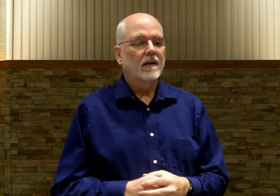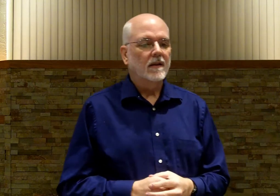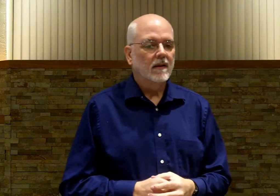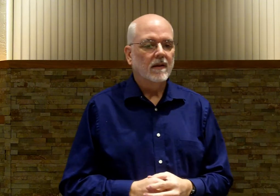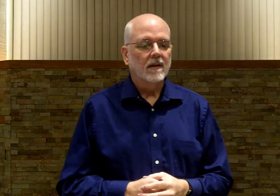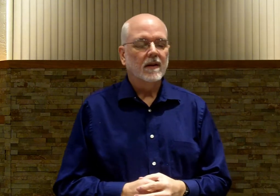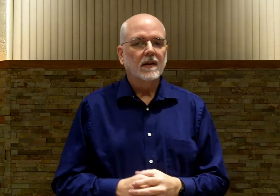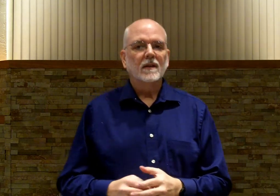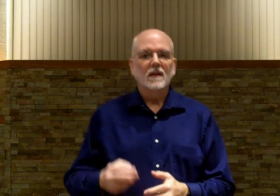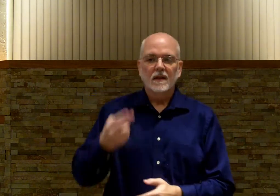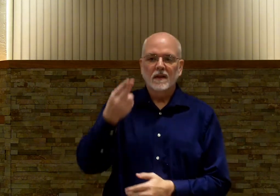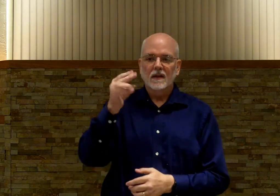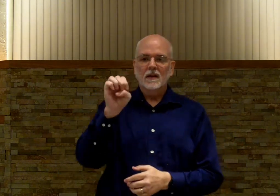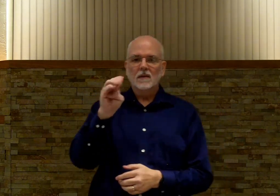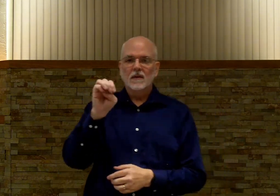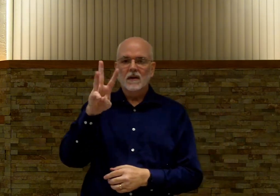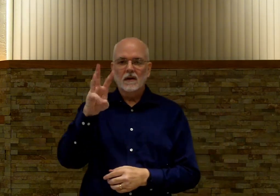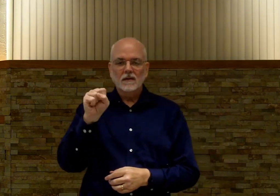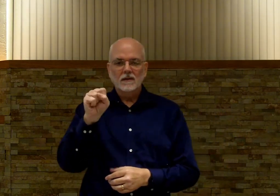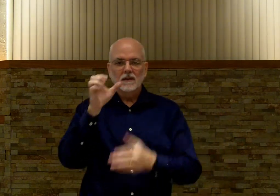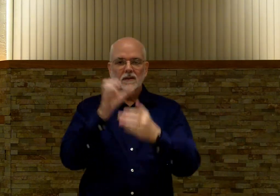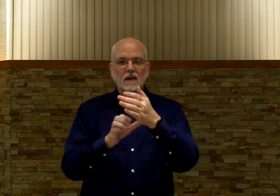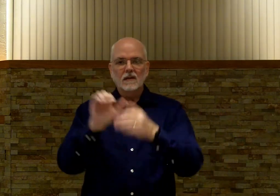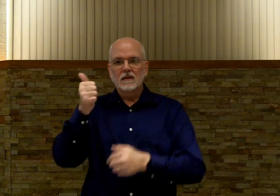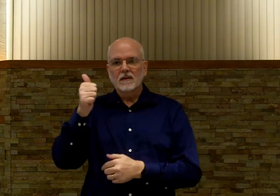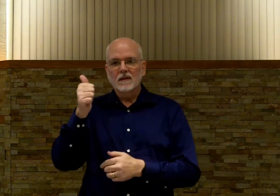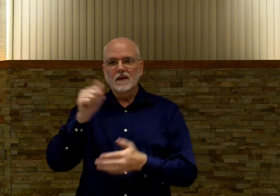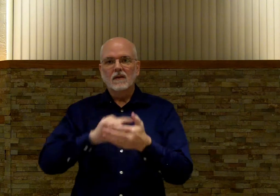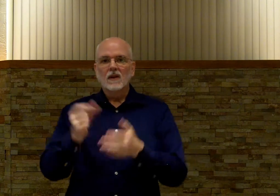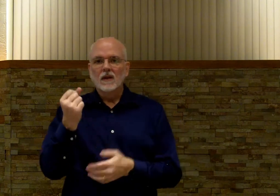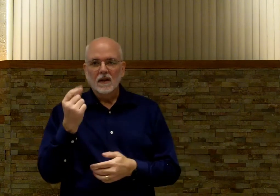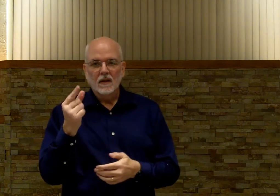Hebrews chapter 10 verses 11 through 18.